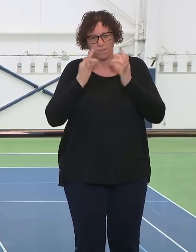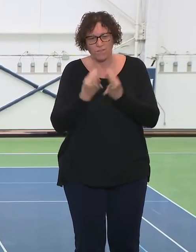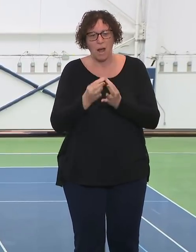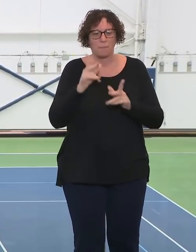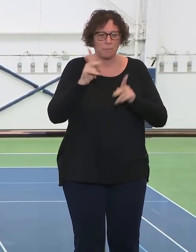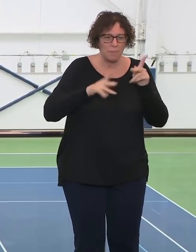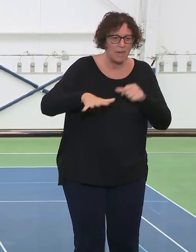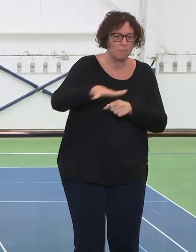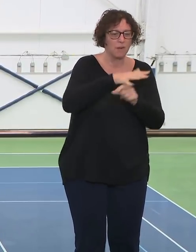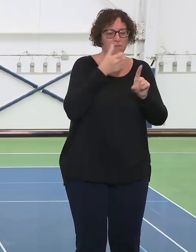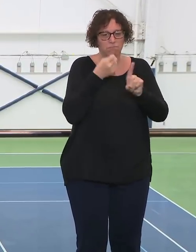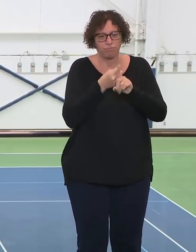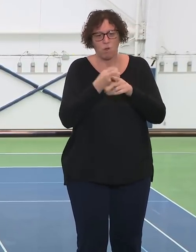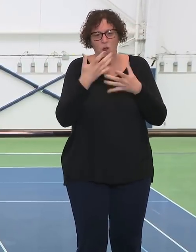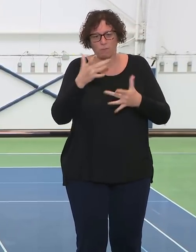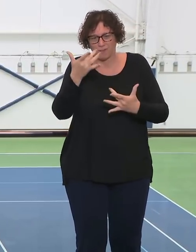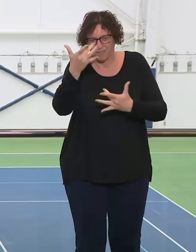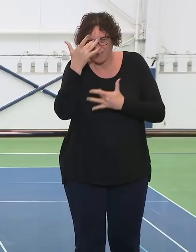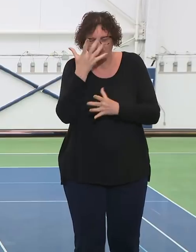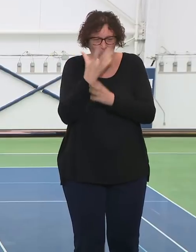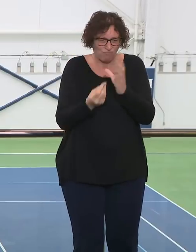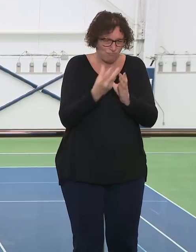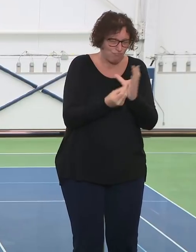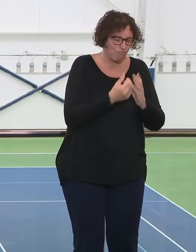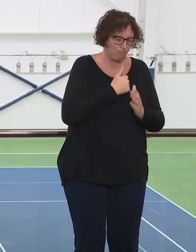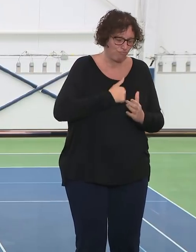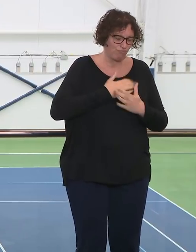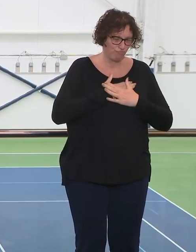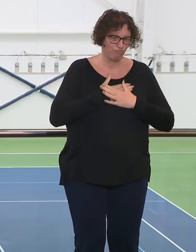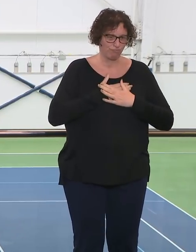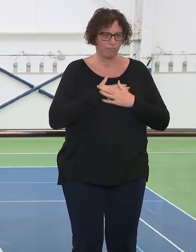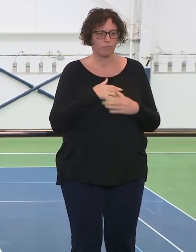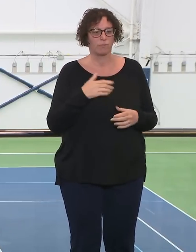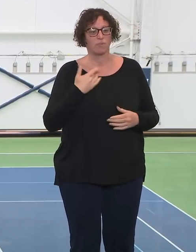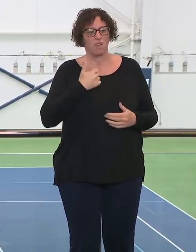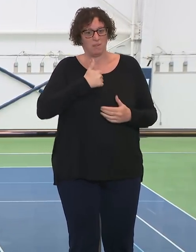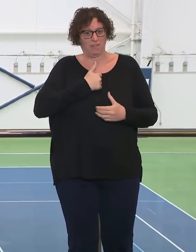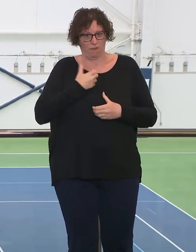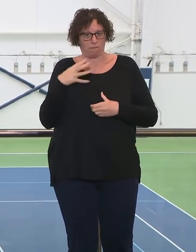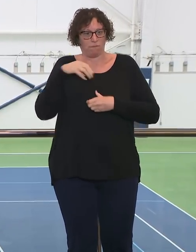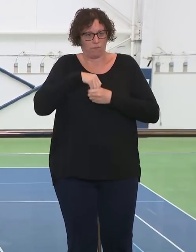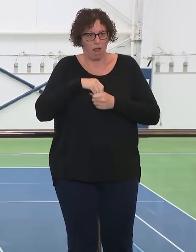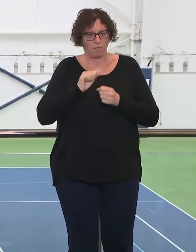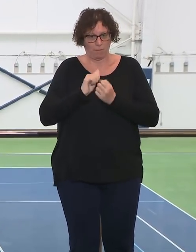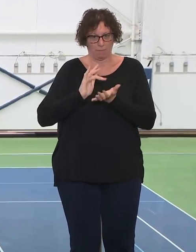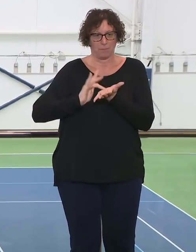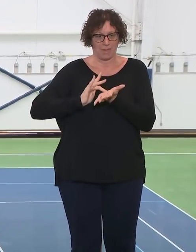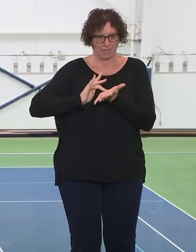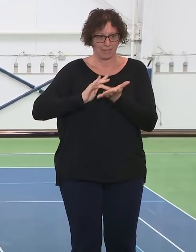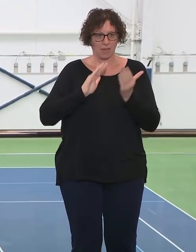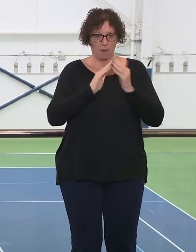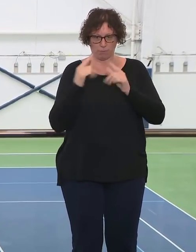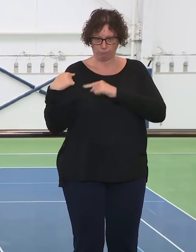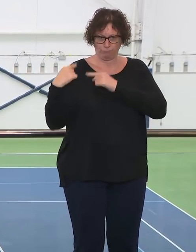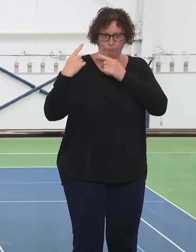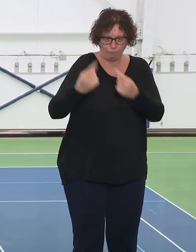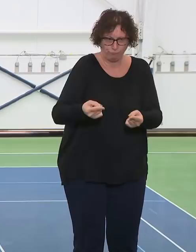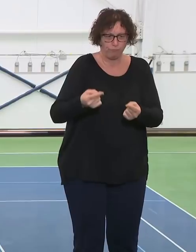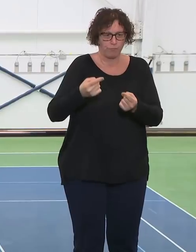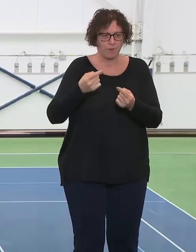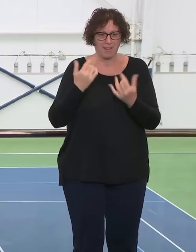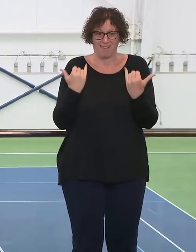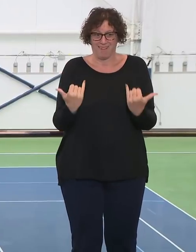emergency medicine for a long time, and I'm seeing things that I could never have imagined in terms of what this virus can do to